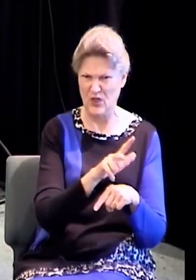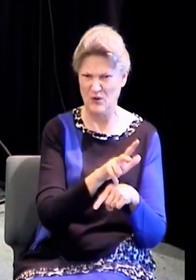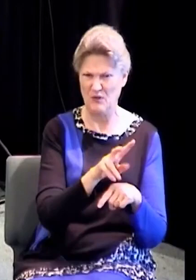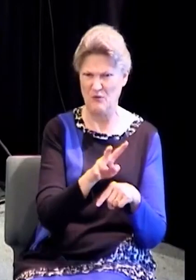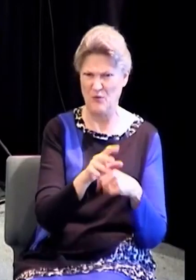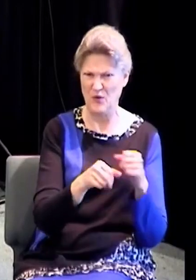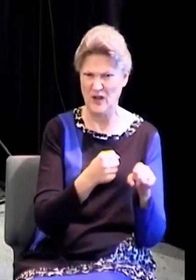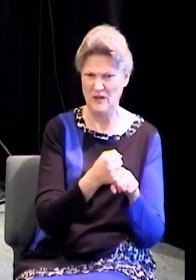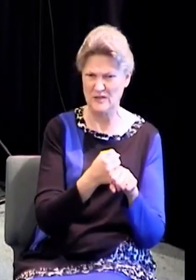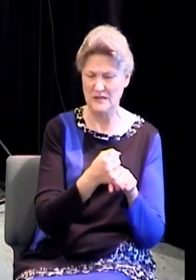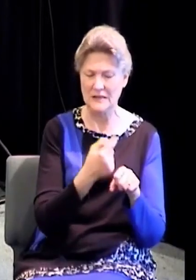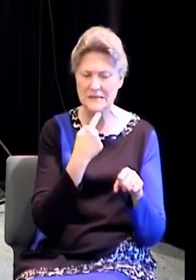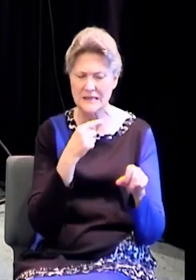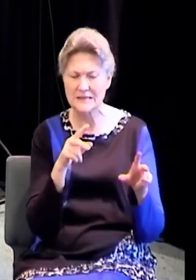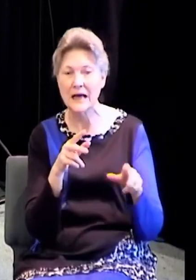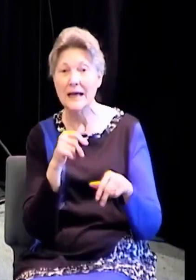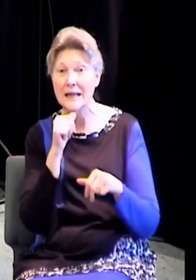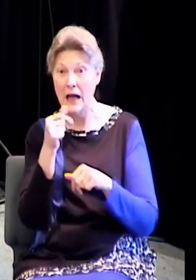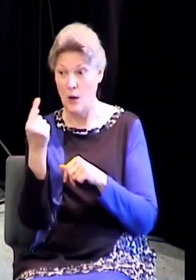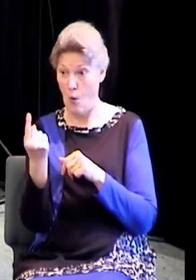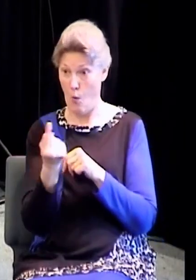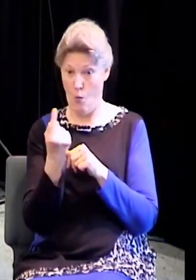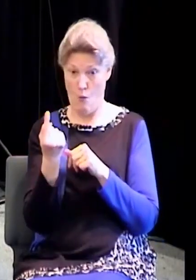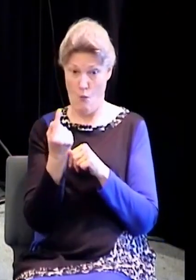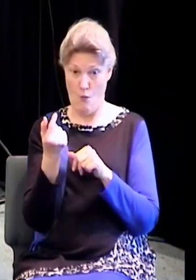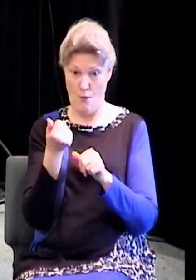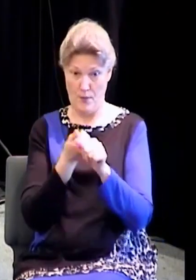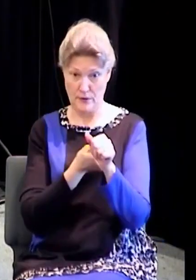me, Lord, Lord, shall enter into the kingdom of heaven.